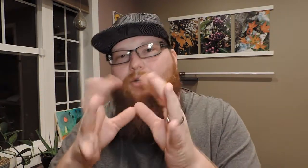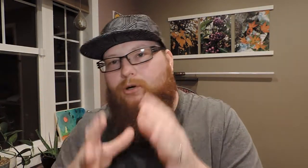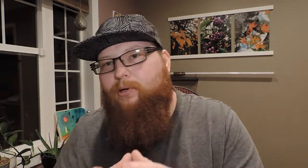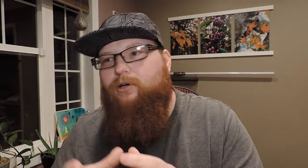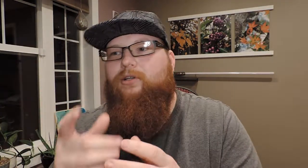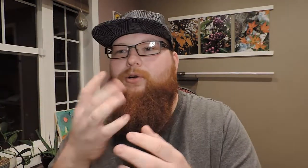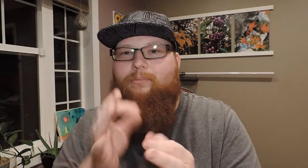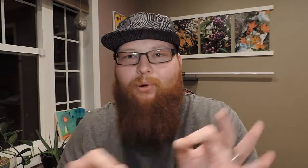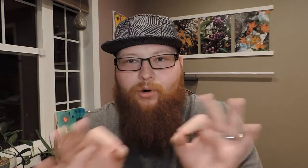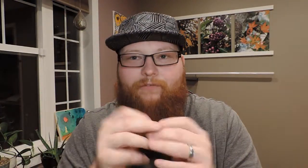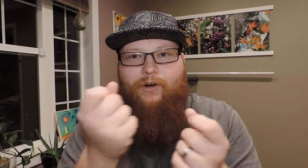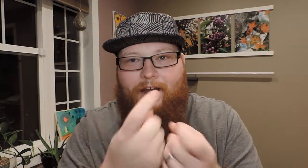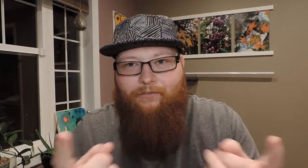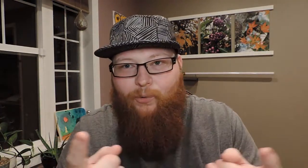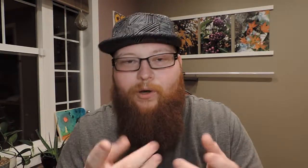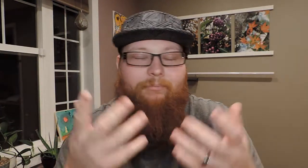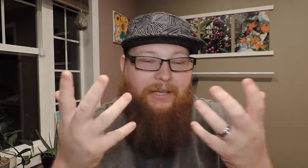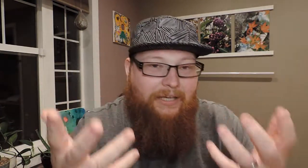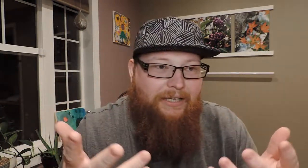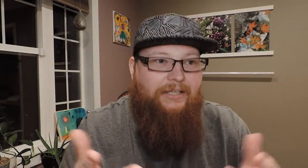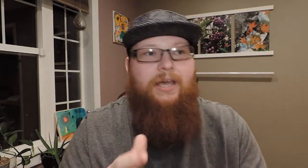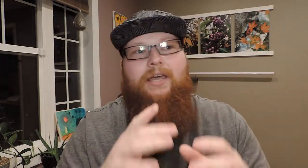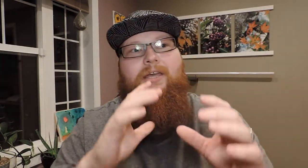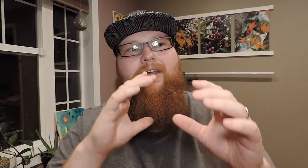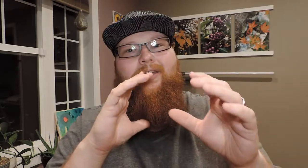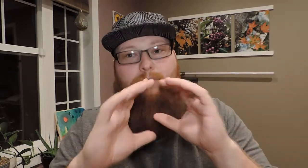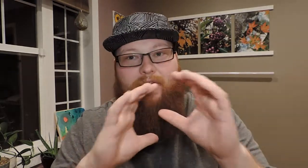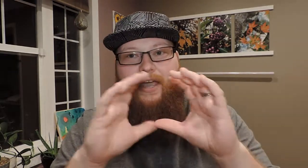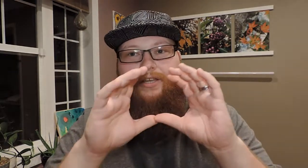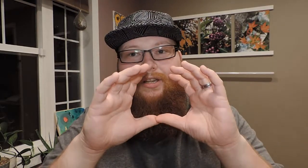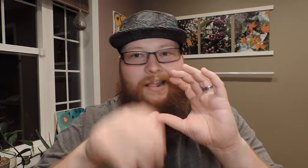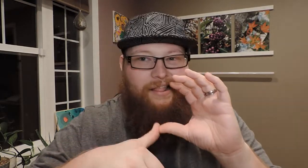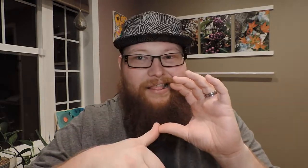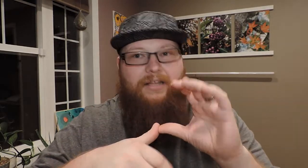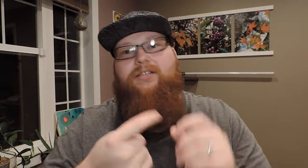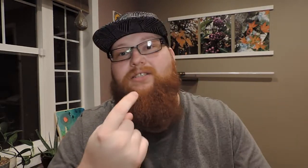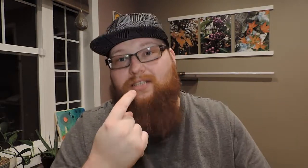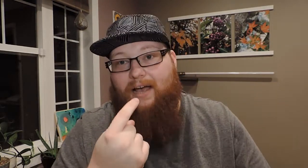Interpreters are important for everyone because communication sucks.